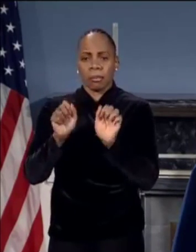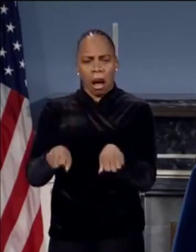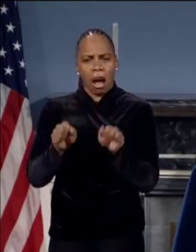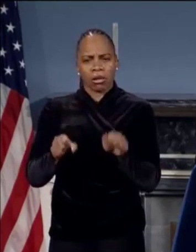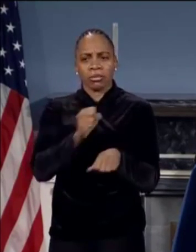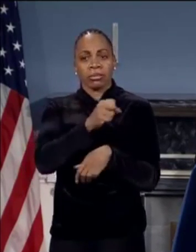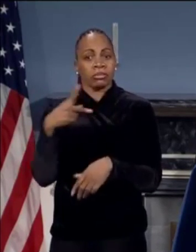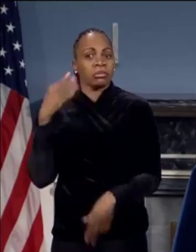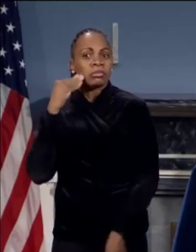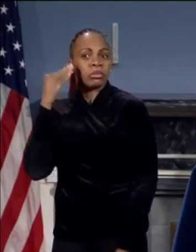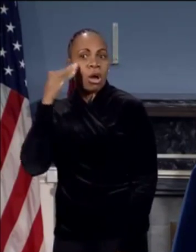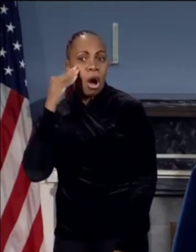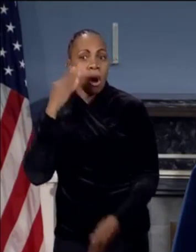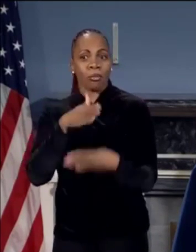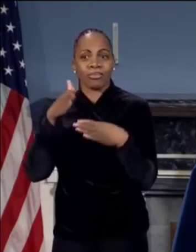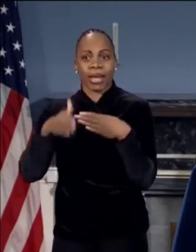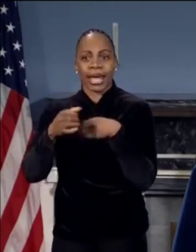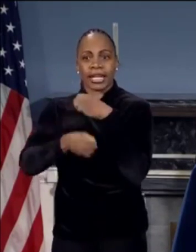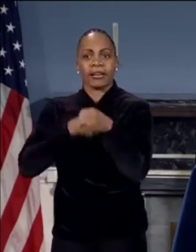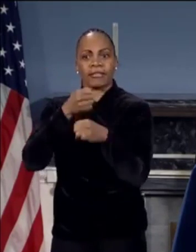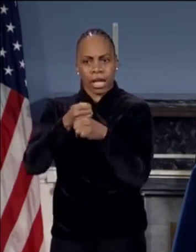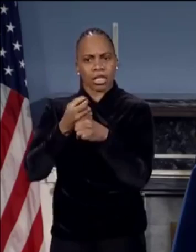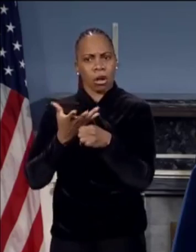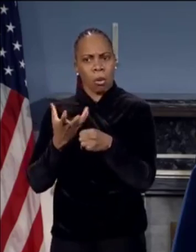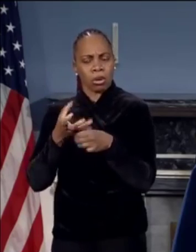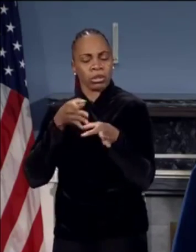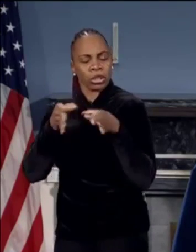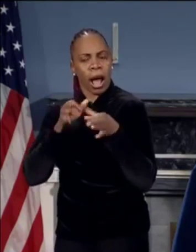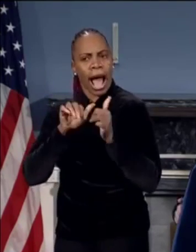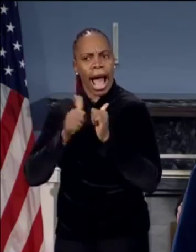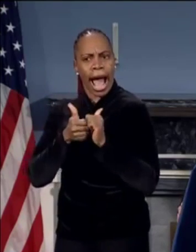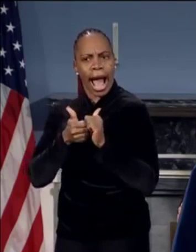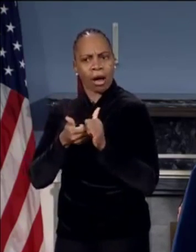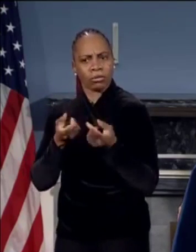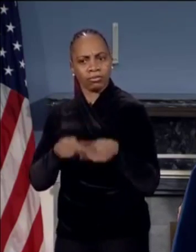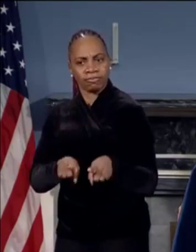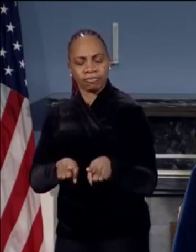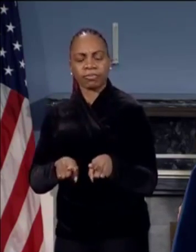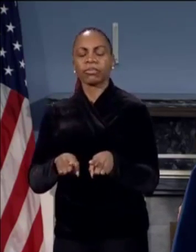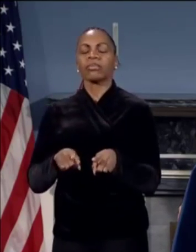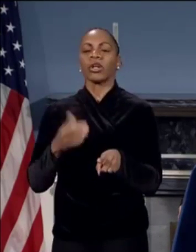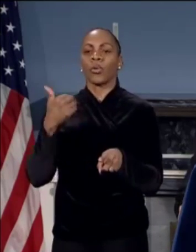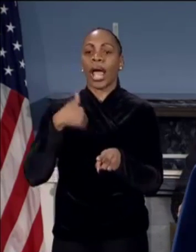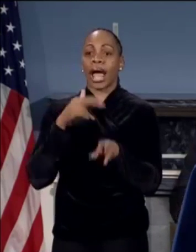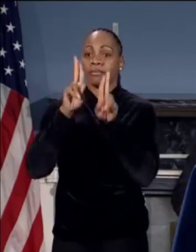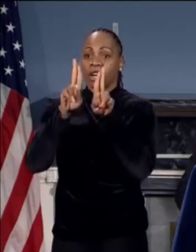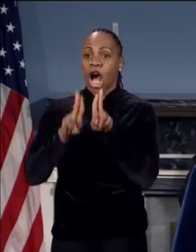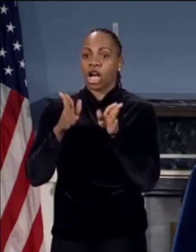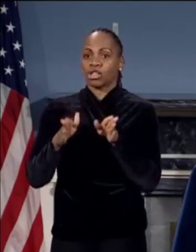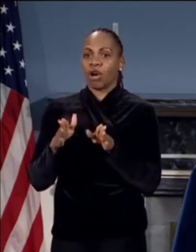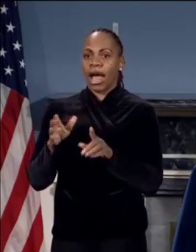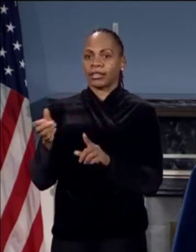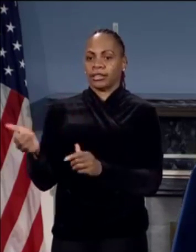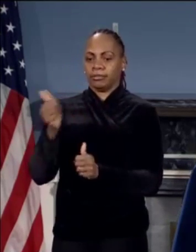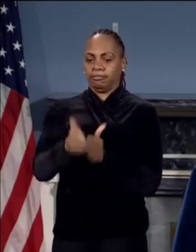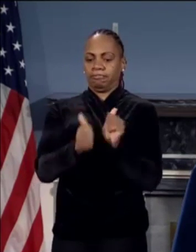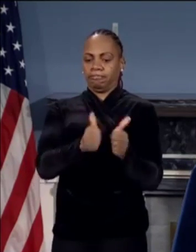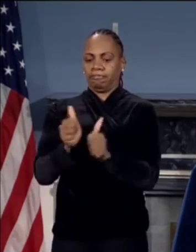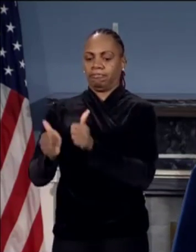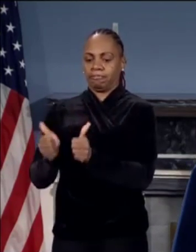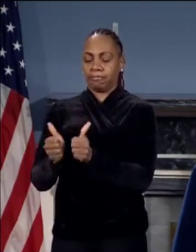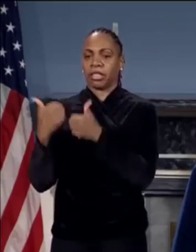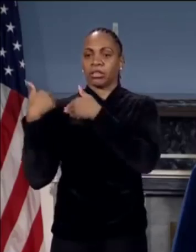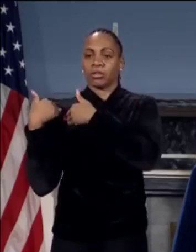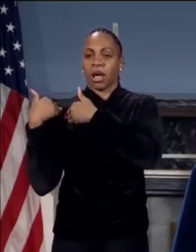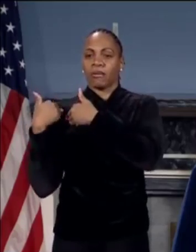by the end of the year. And I want to describe how it will work. We are bringing in contractors who will be given responsibility for